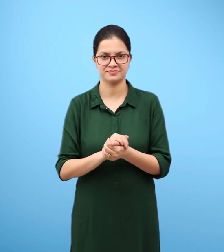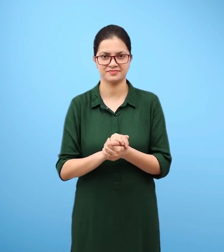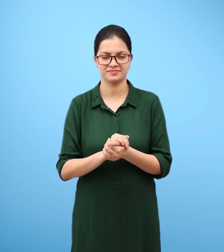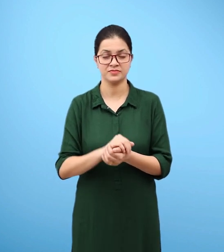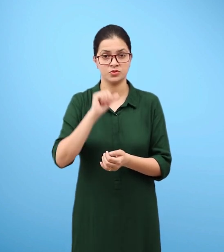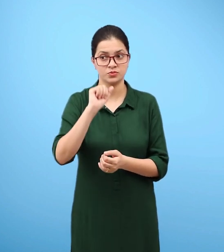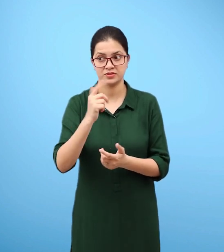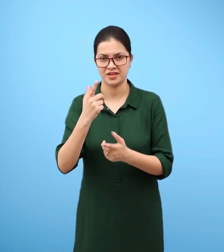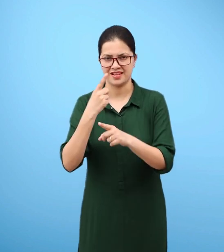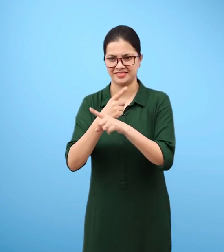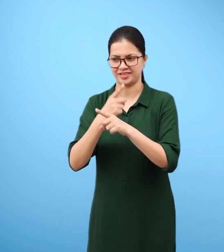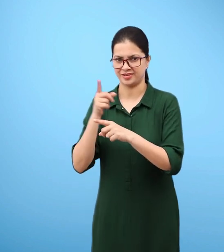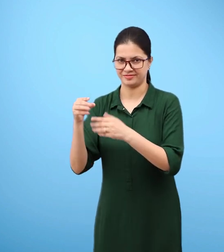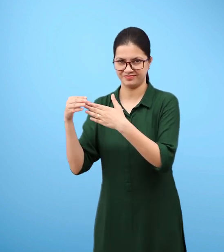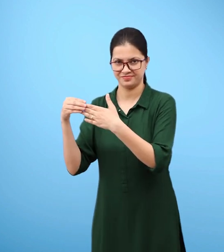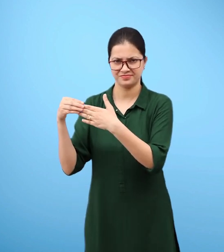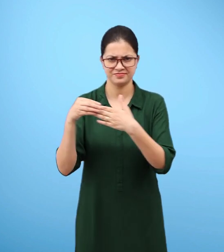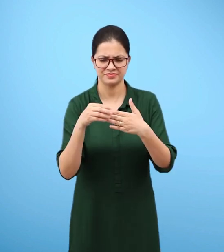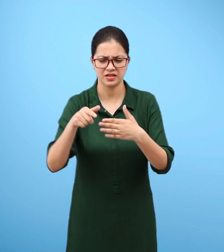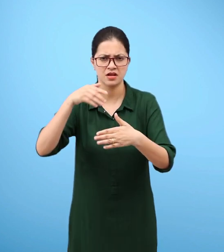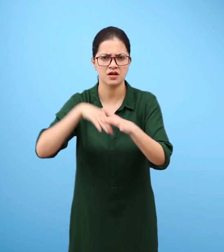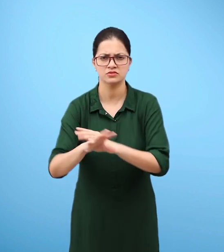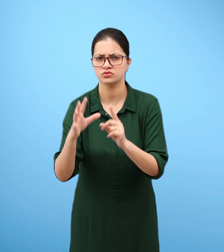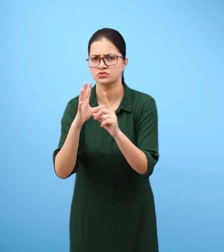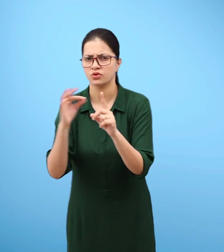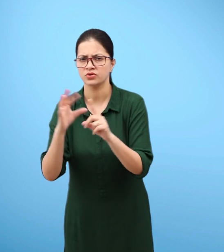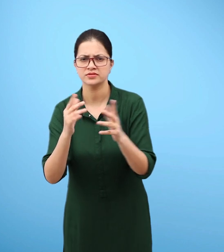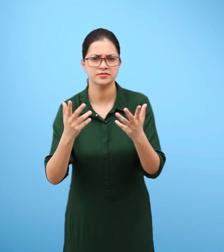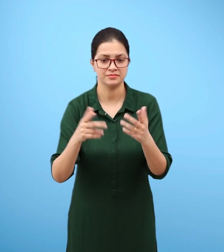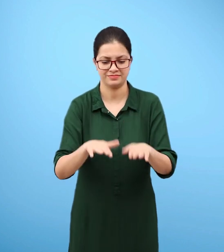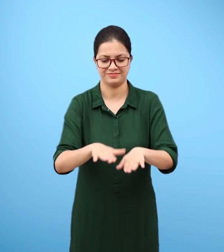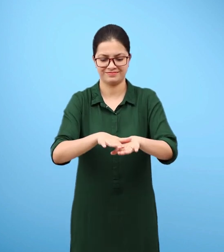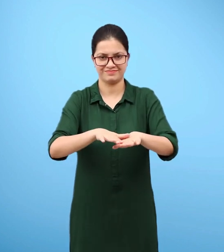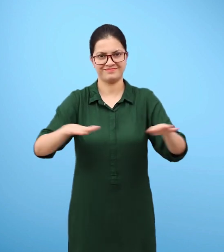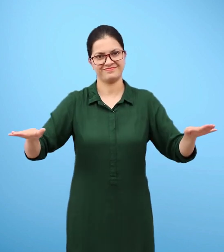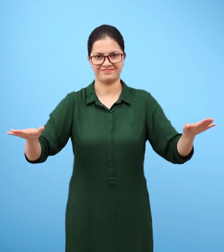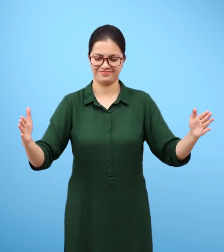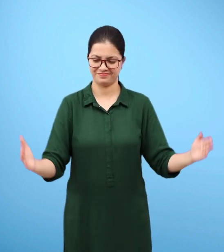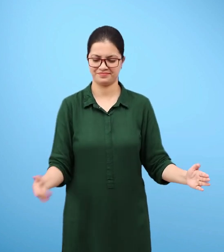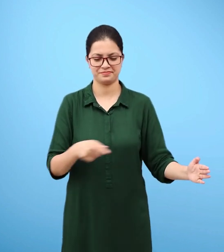In the presence of your teacher, fix two small candles of the same length on a table.